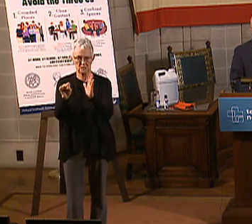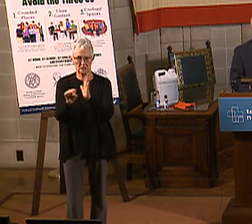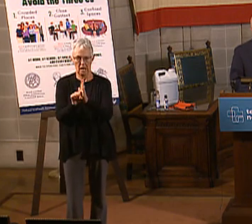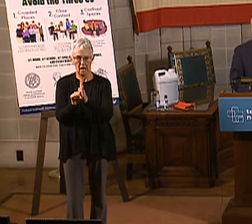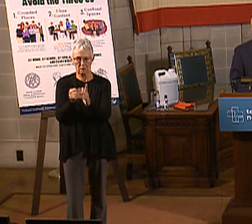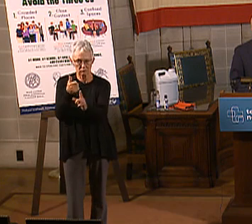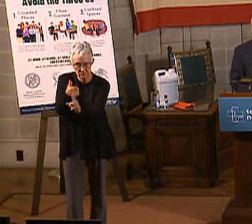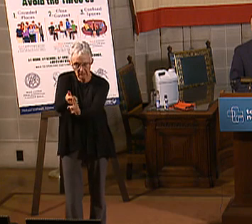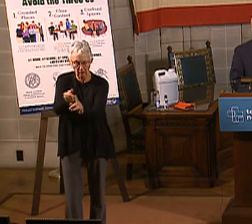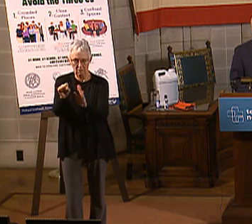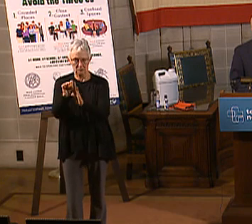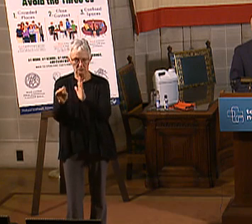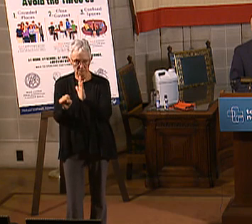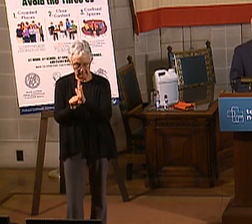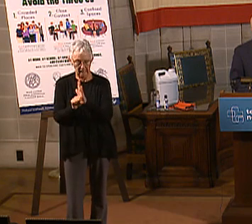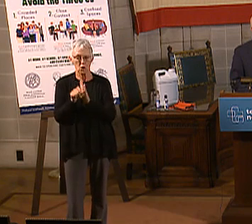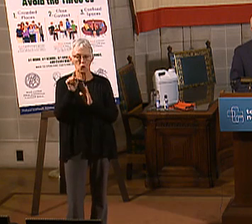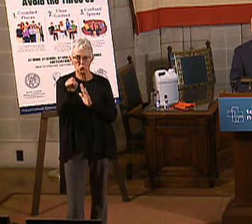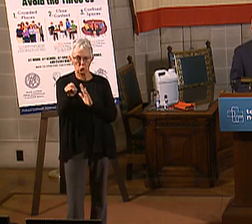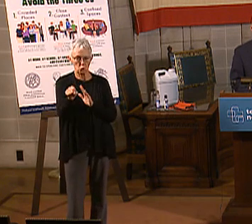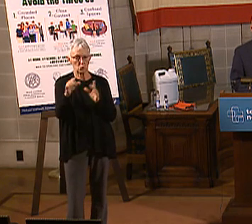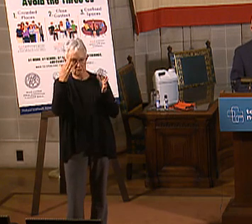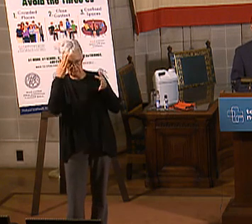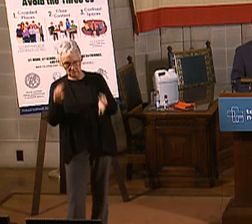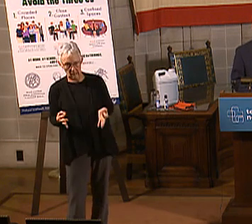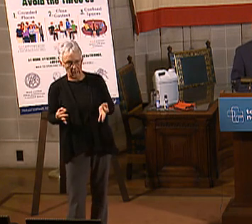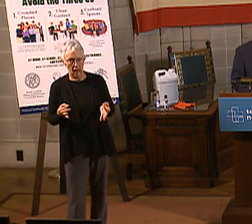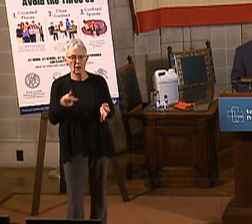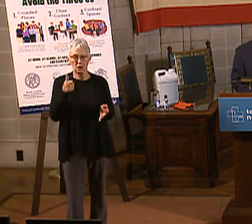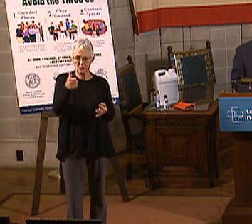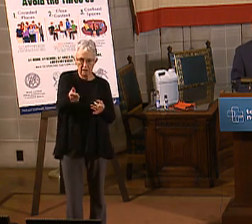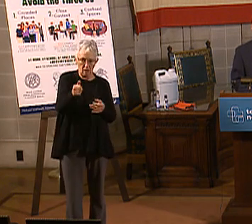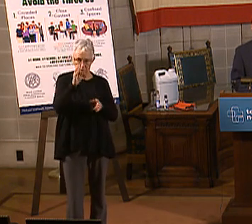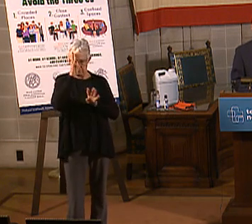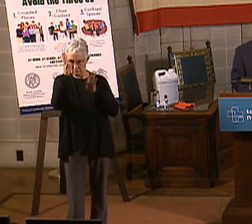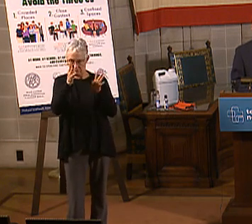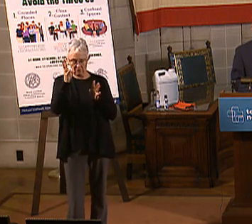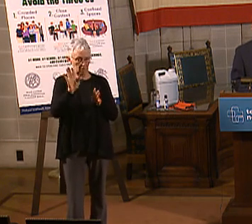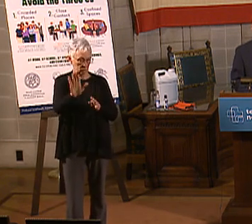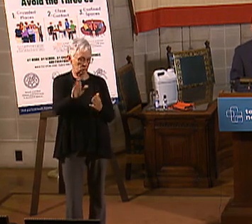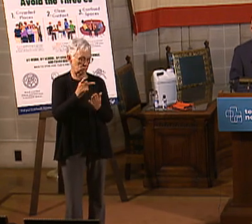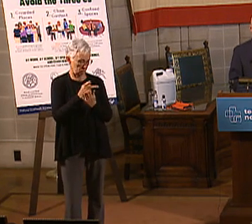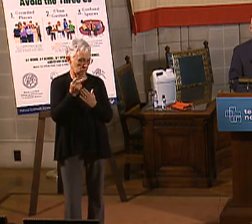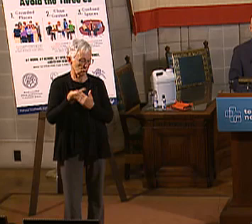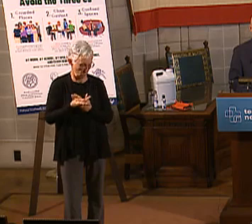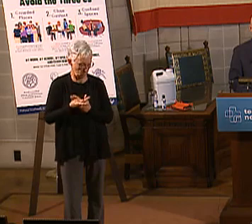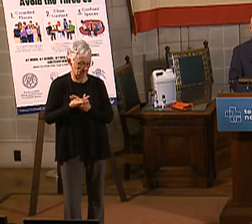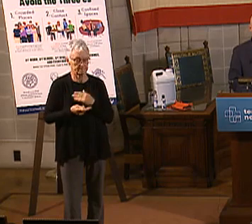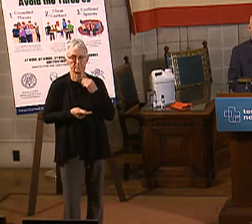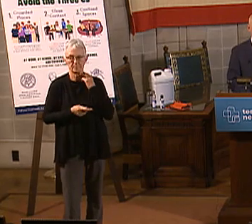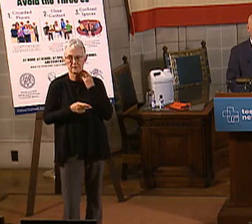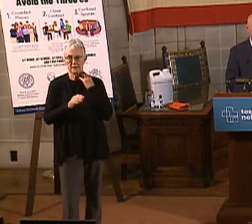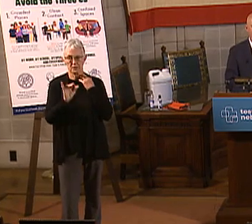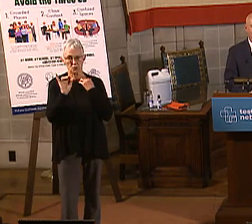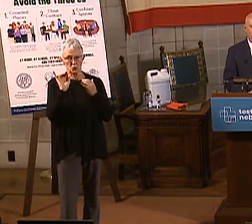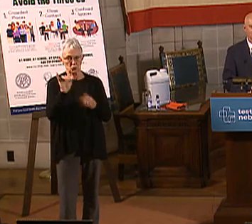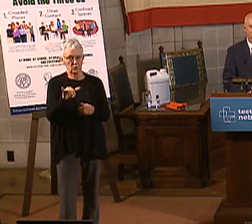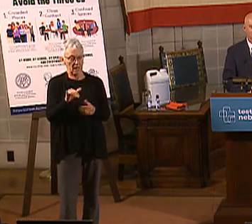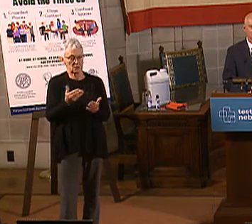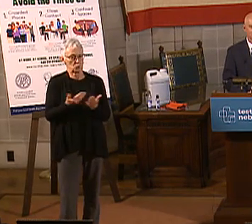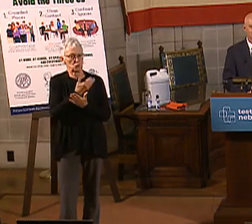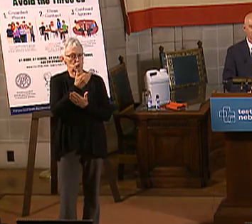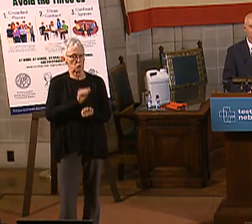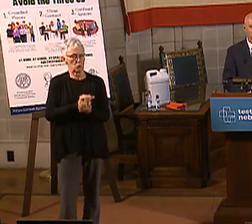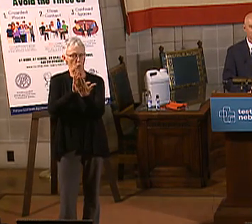laboratories of democracy and innovation. Empowering states represents a crucial element of the fresh approach the